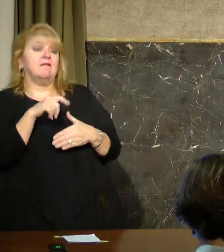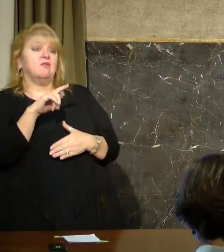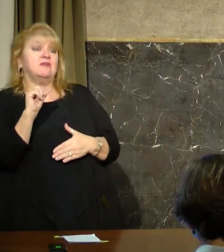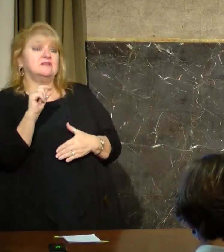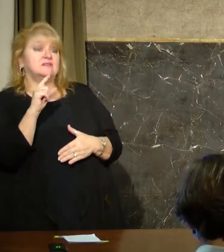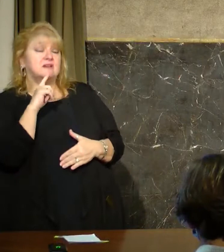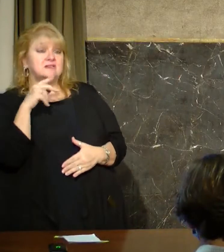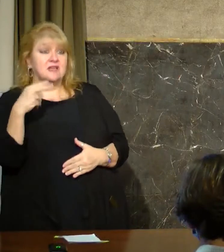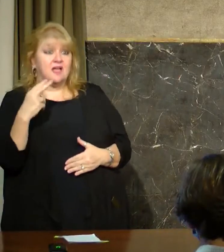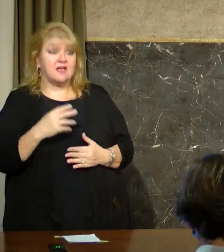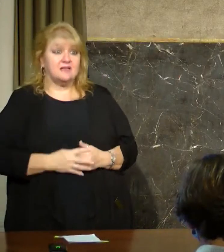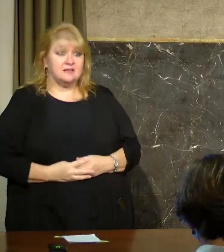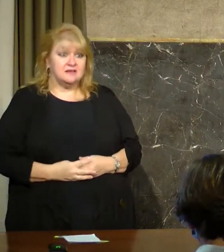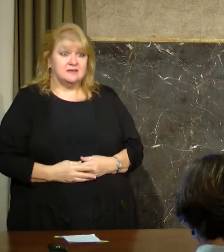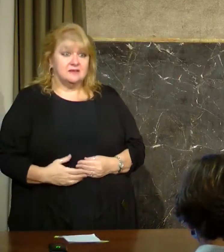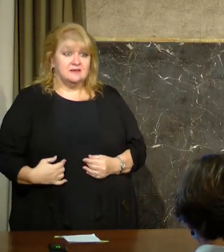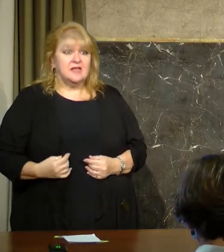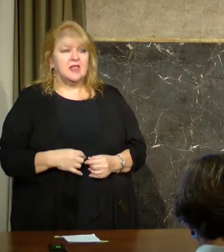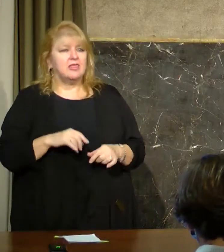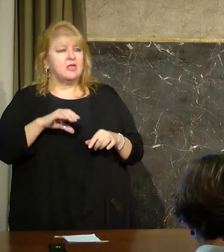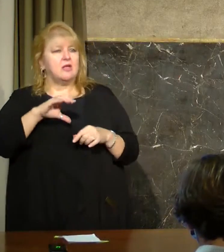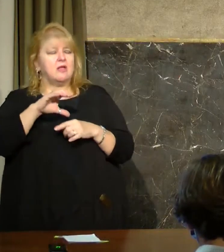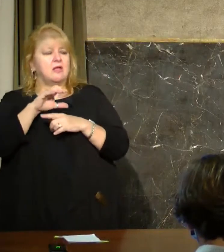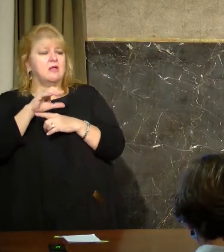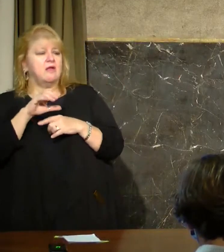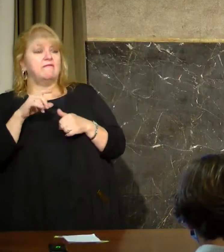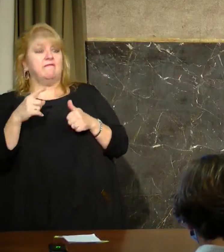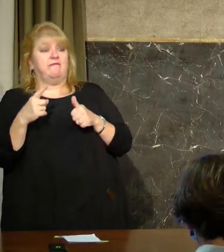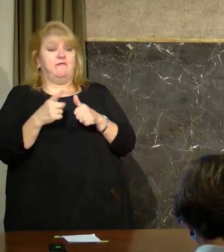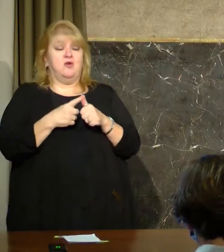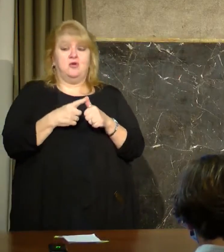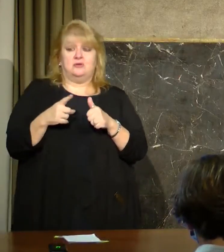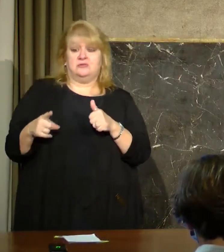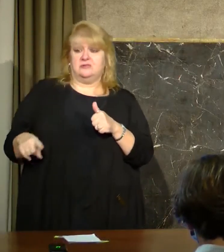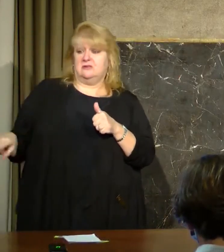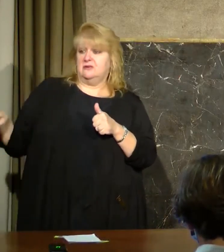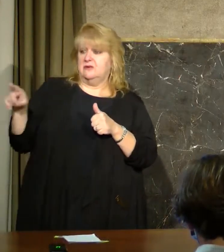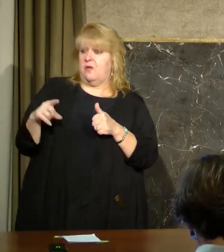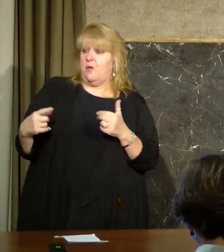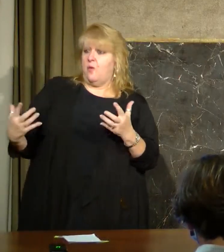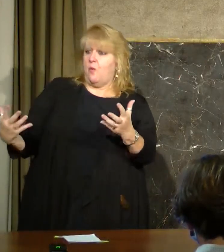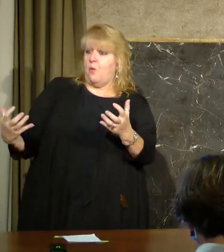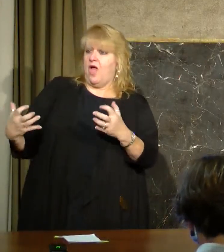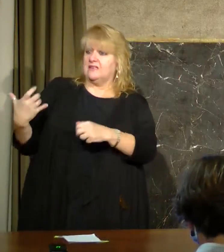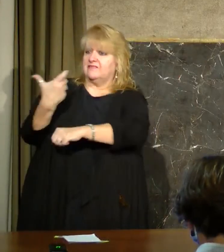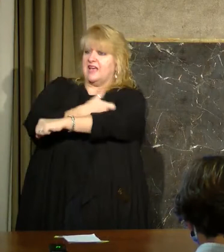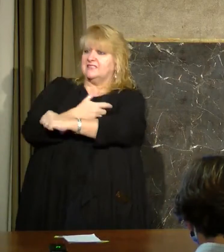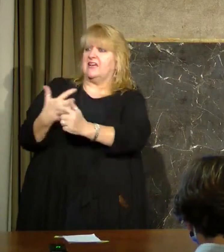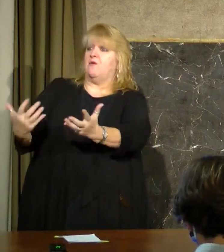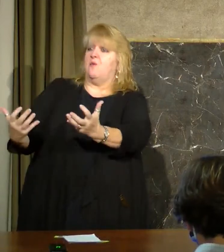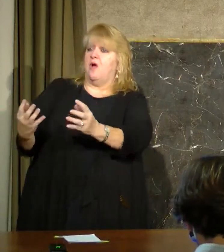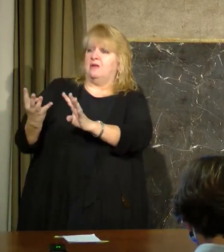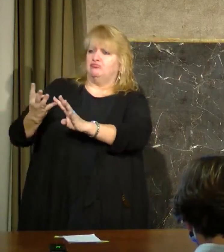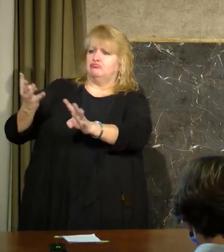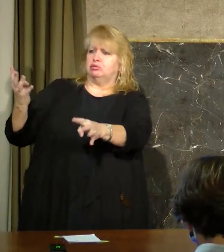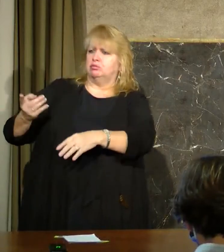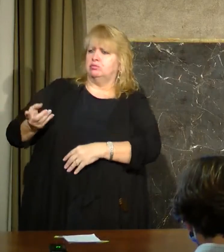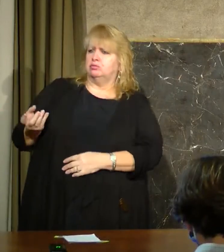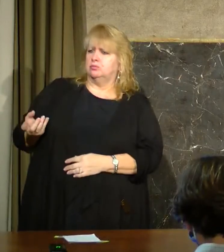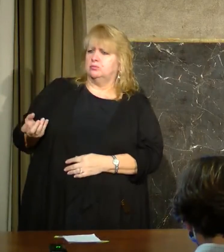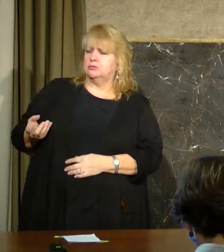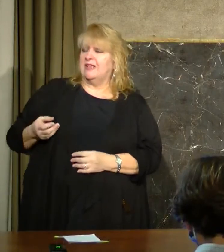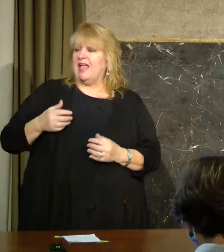And on one hand, demand far exceeds supply right now. On the other hand,